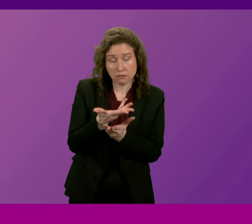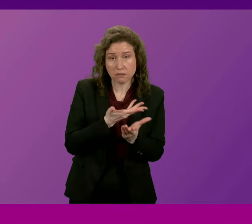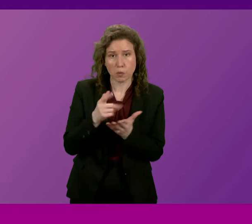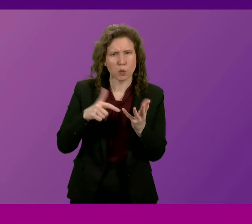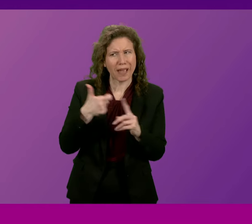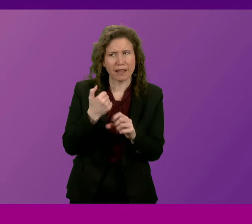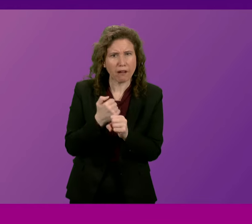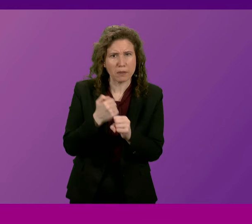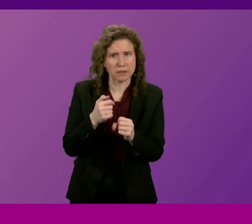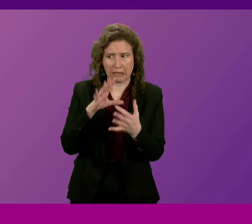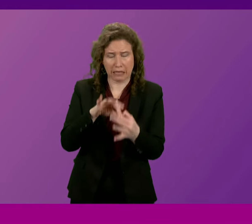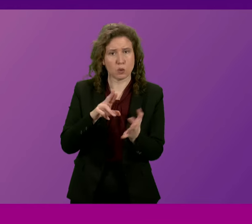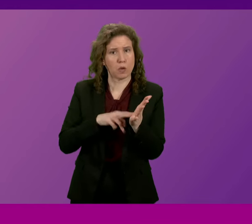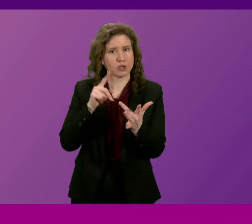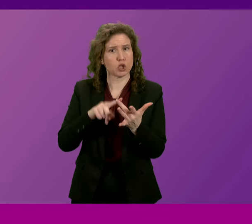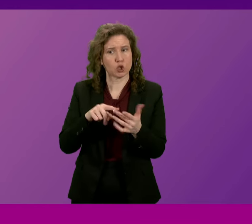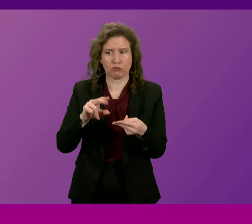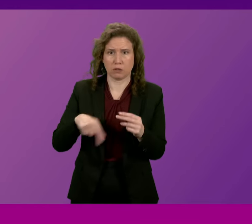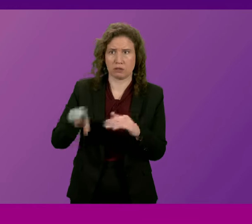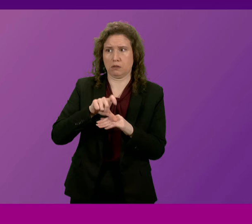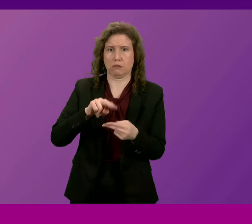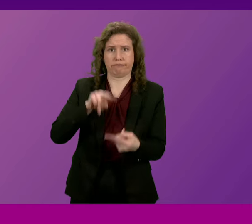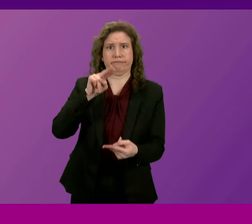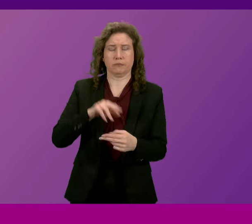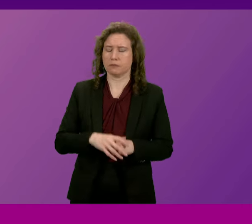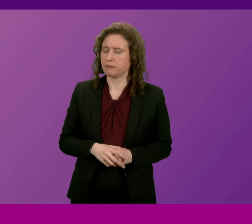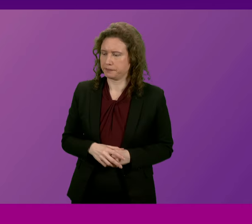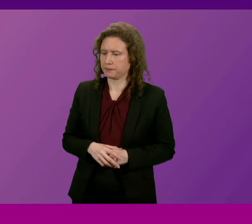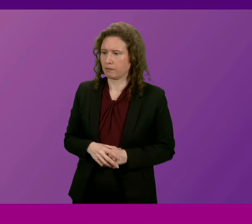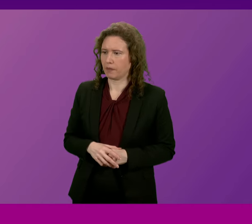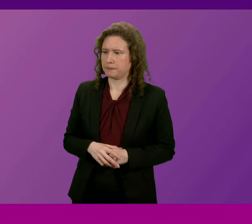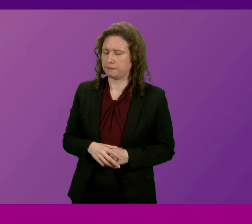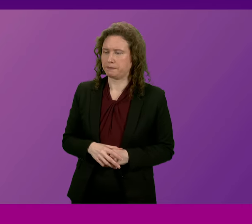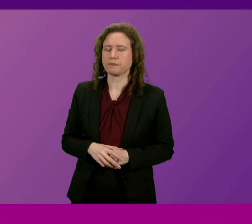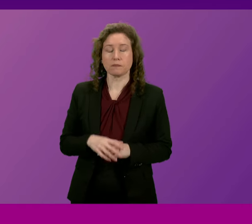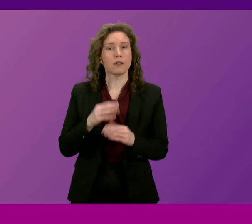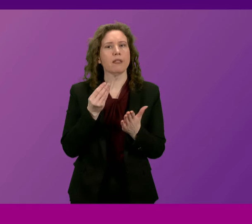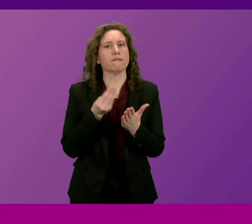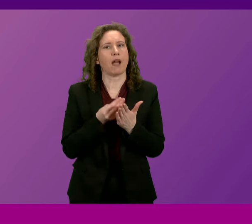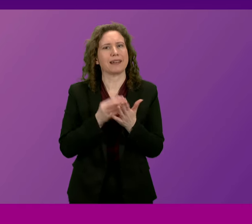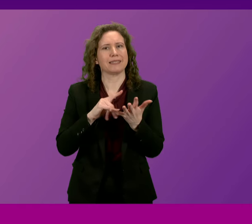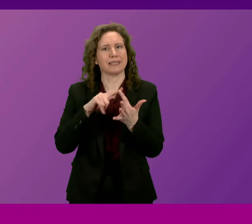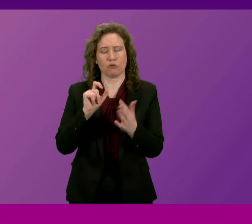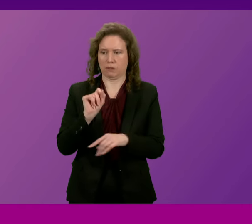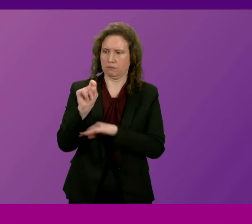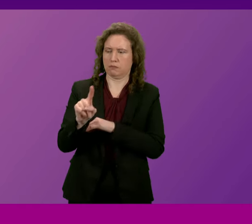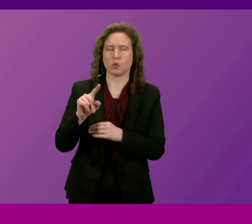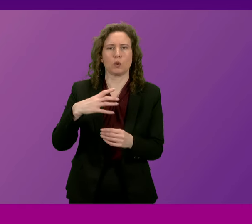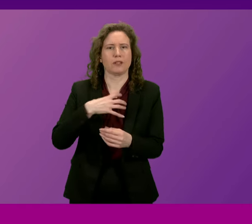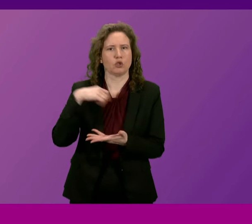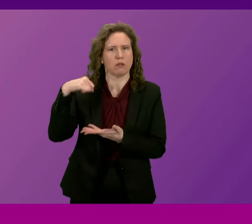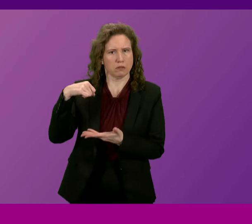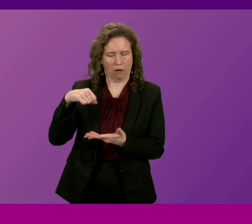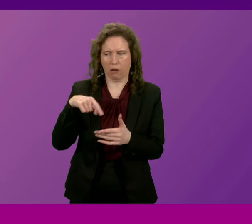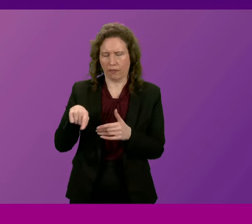government in this regard? First Minister. The Finance Secretary has written to the Chancellor on this important issue